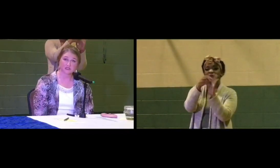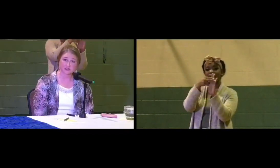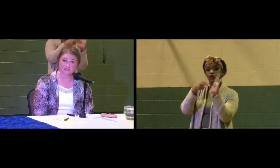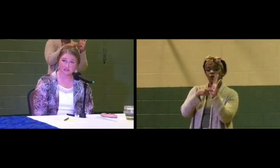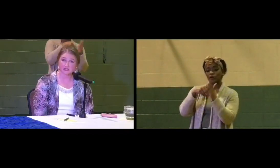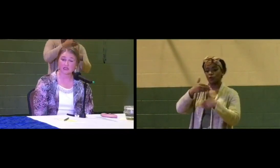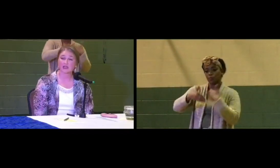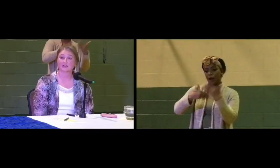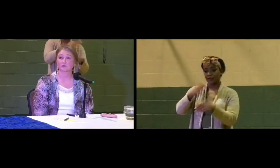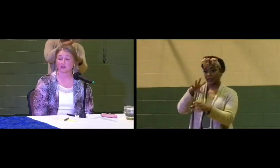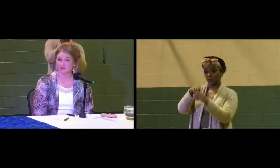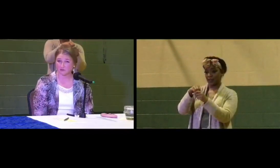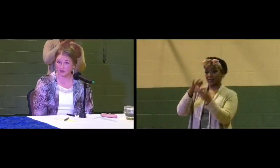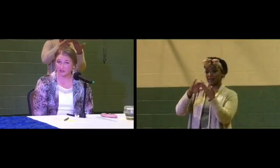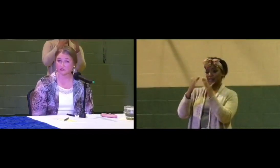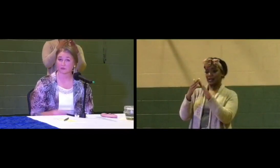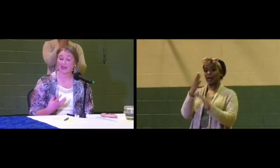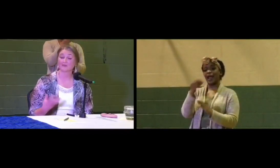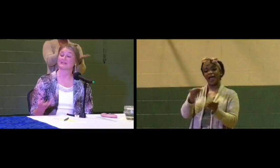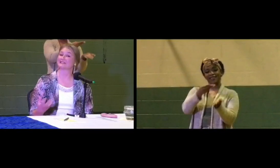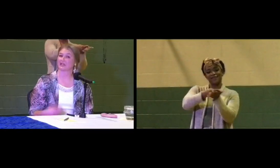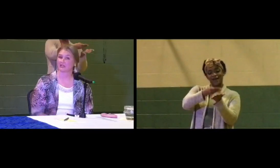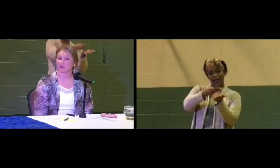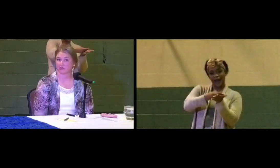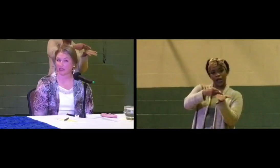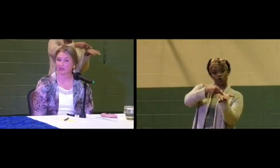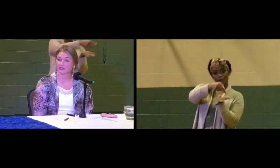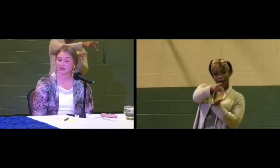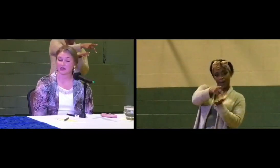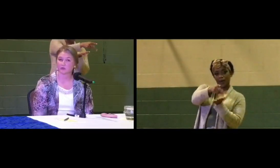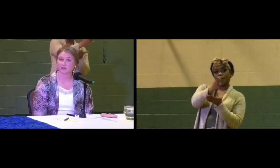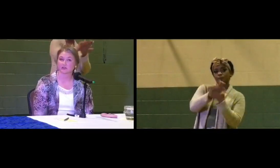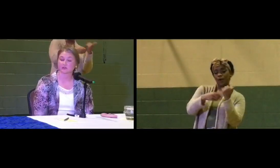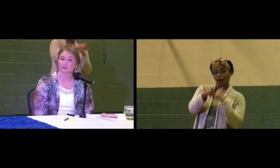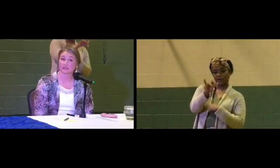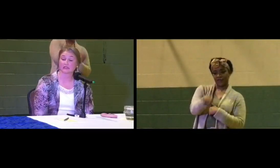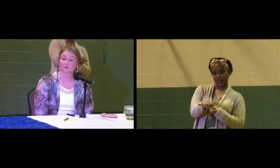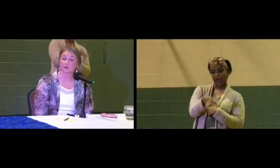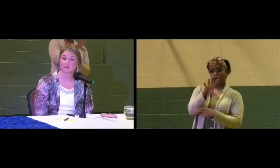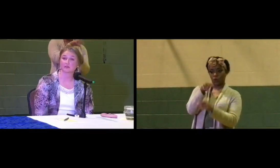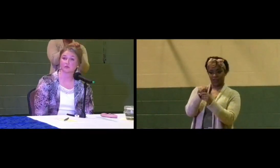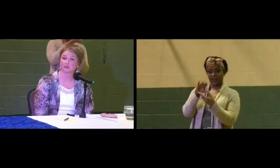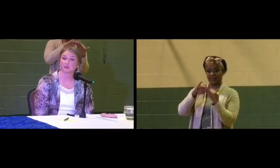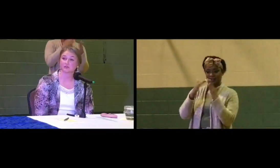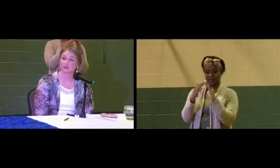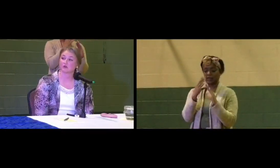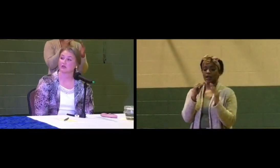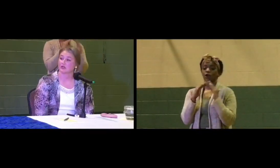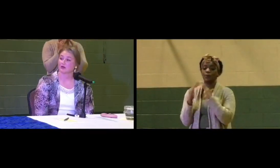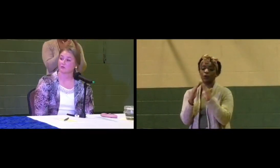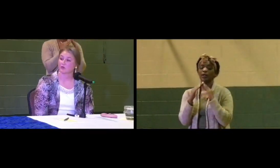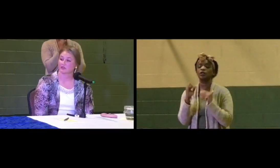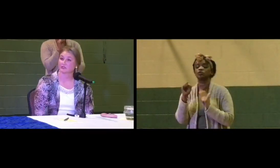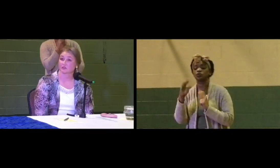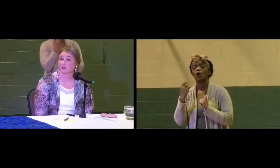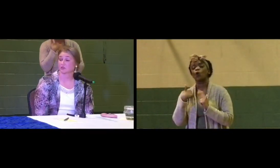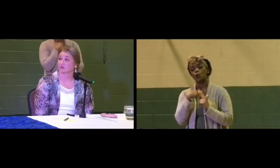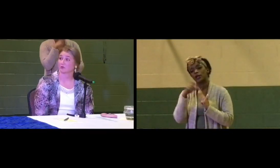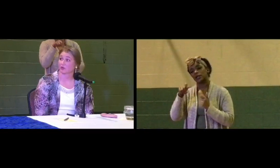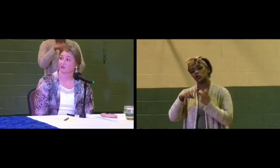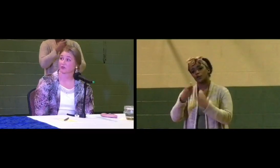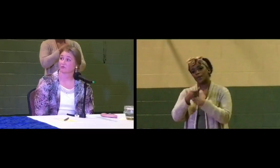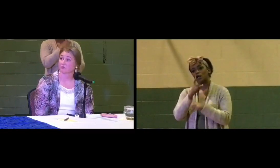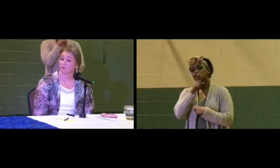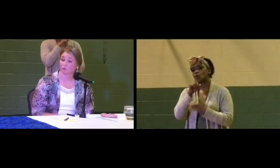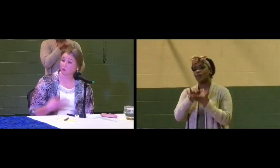within the city, as well as the financial payment side of that within the city and within the community. So we need to just make